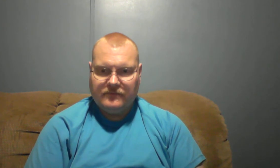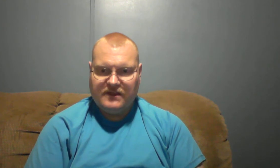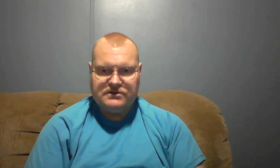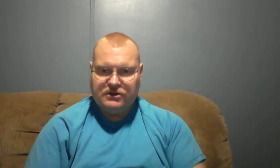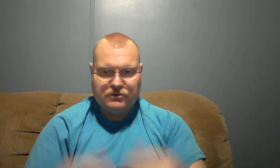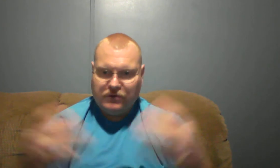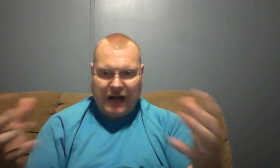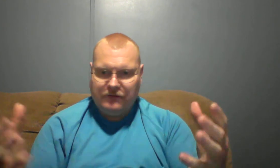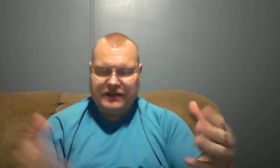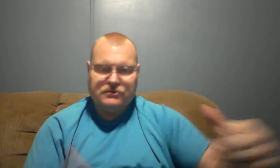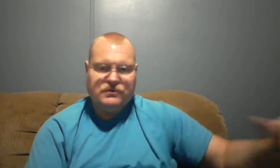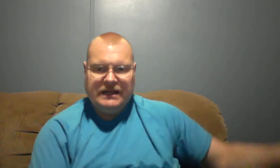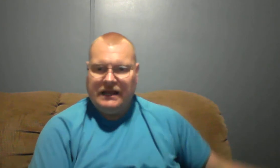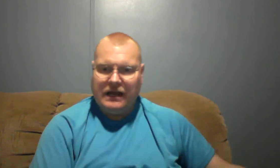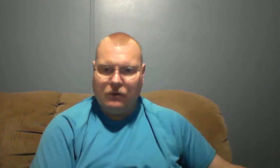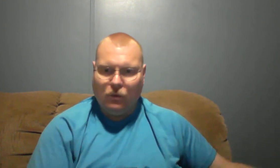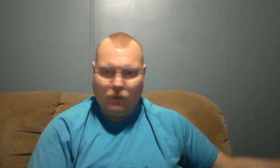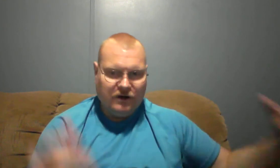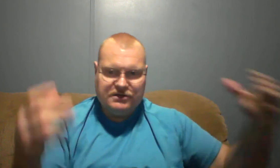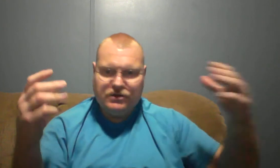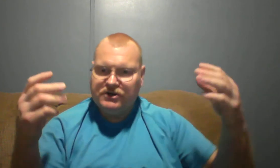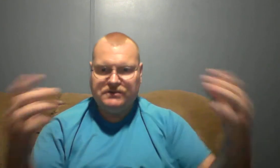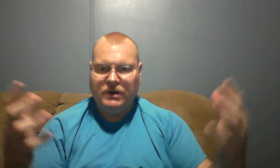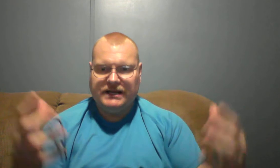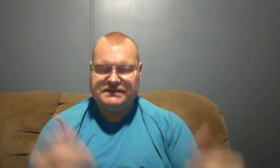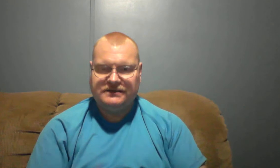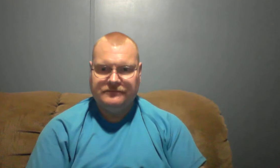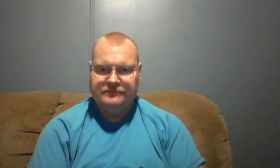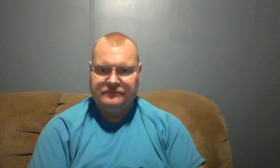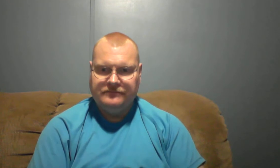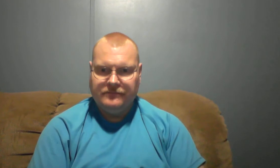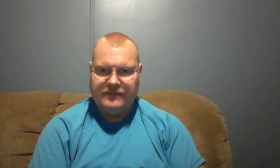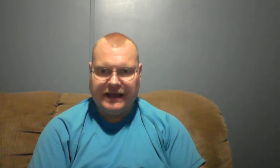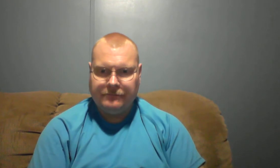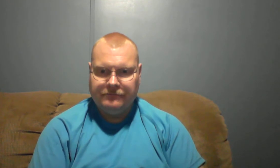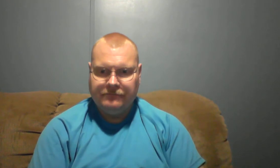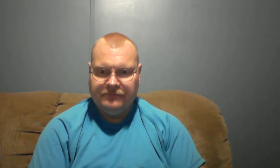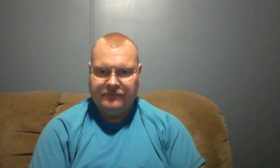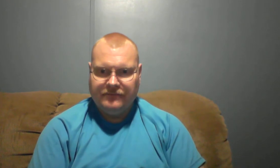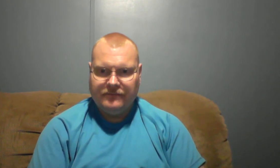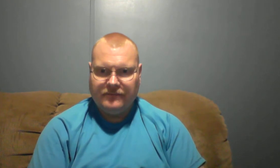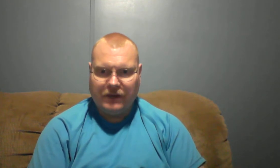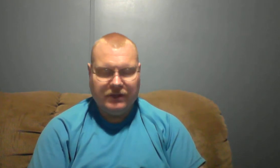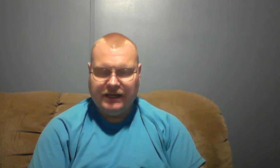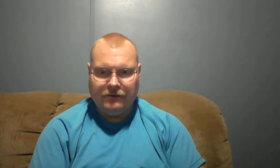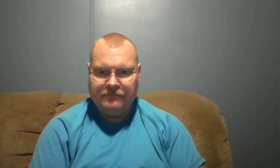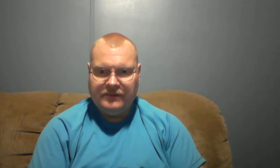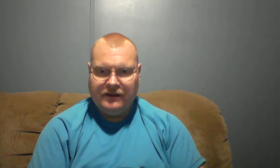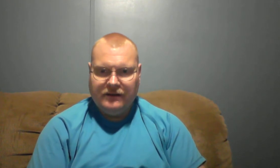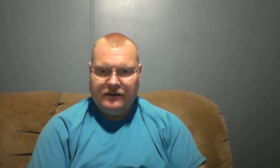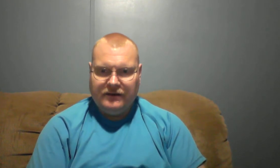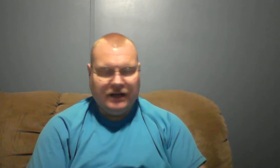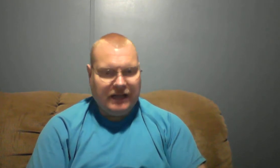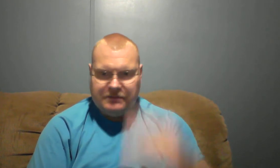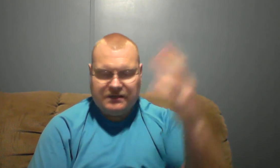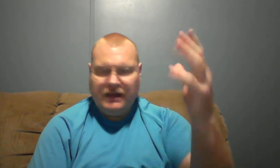I don't think there's really words to express that. I really don't. None comes to mind